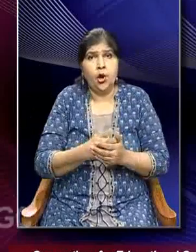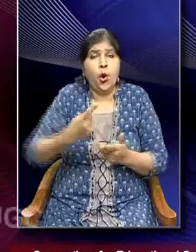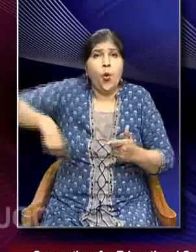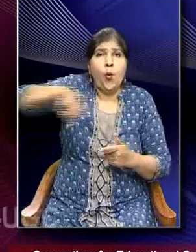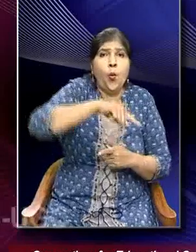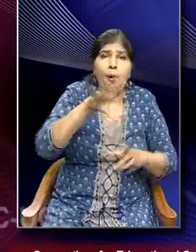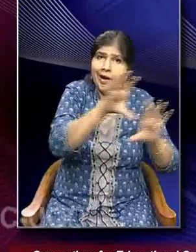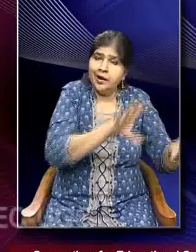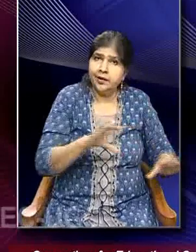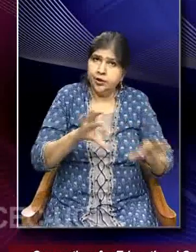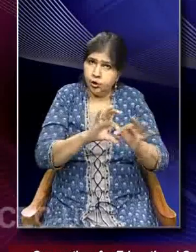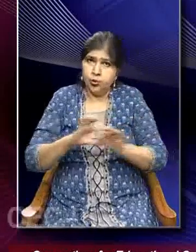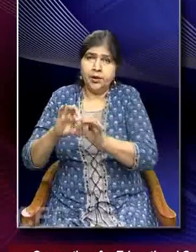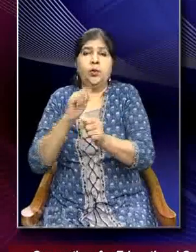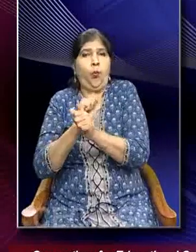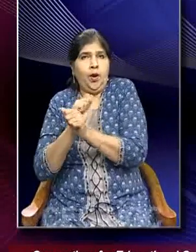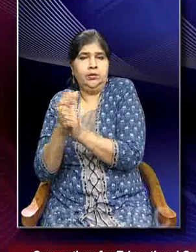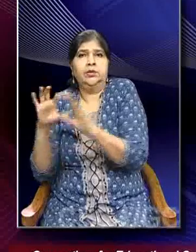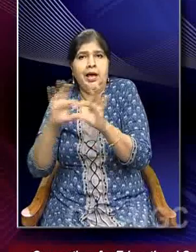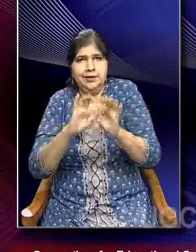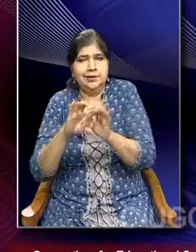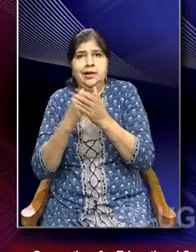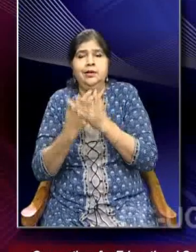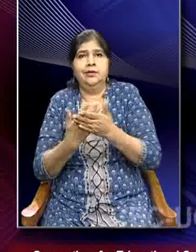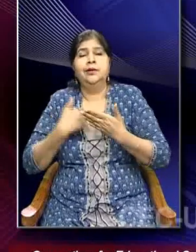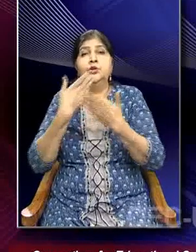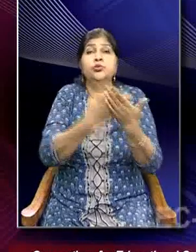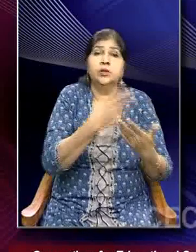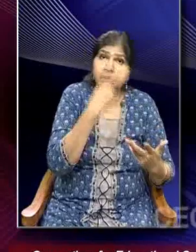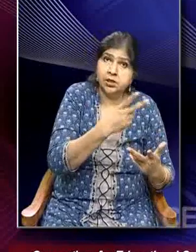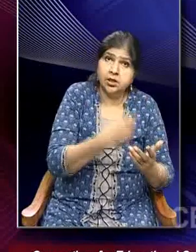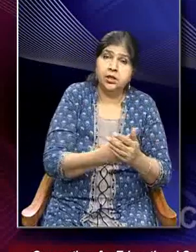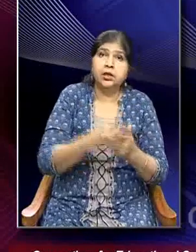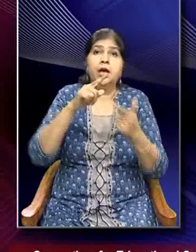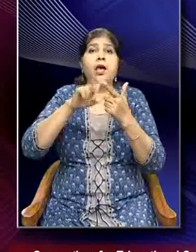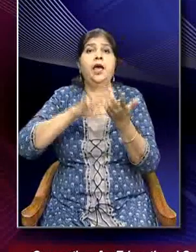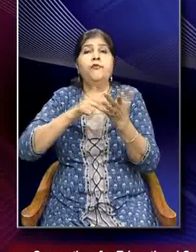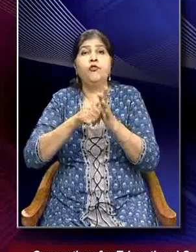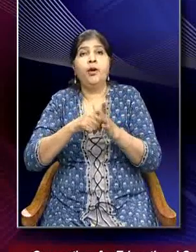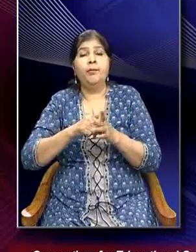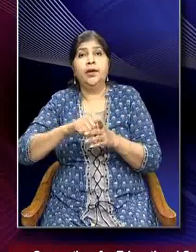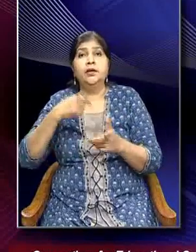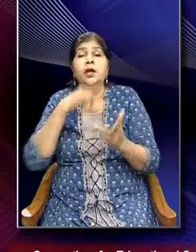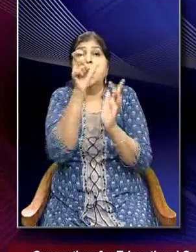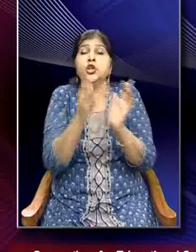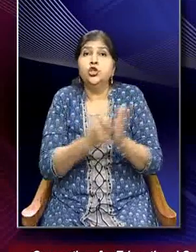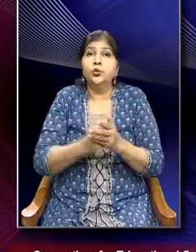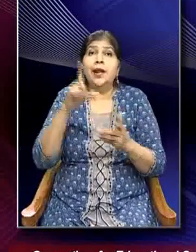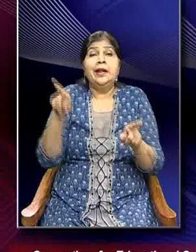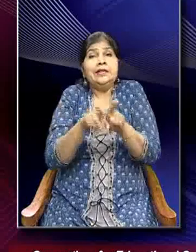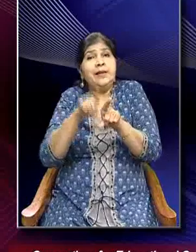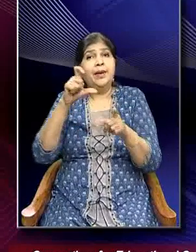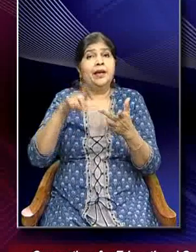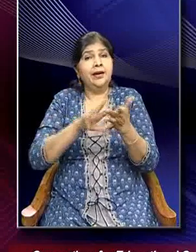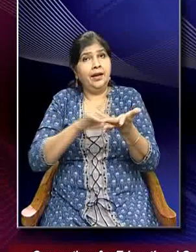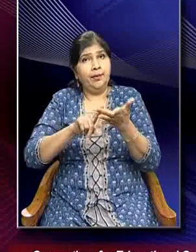together, to work collectively to cater to environmental issues like climate change. It is also